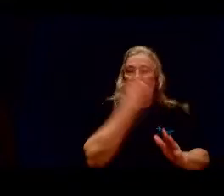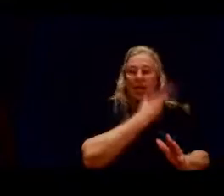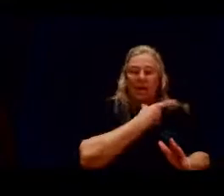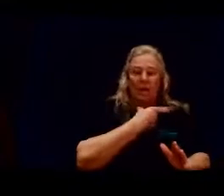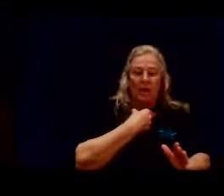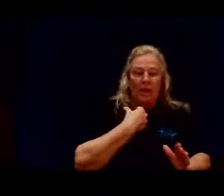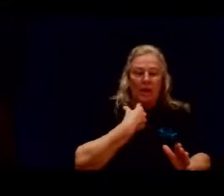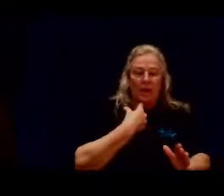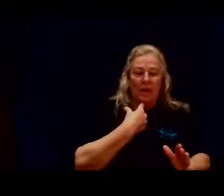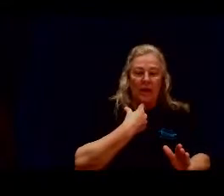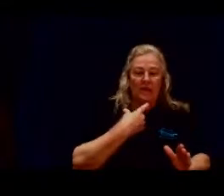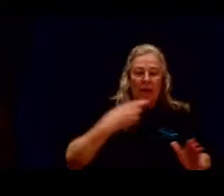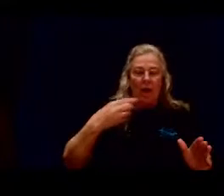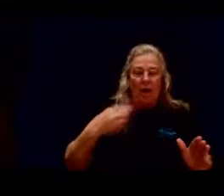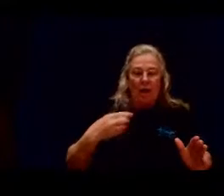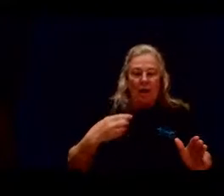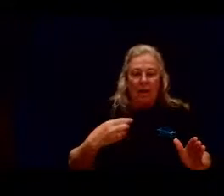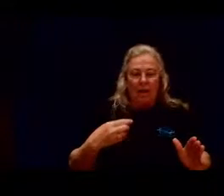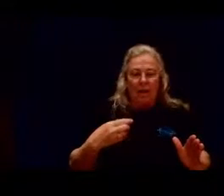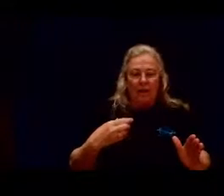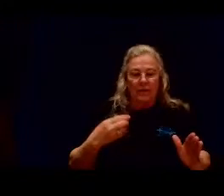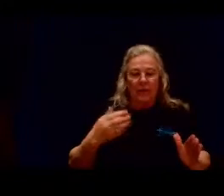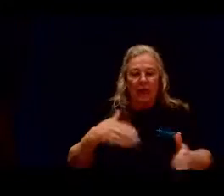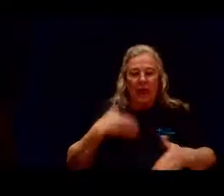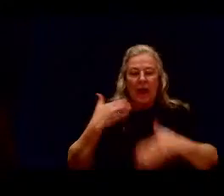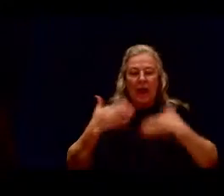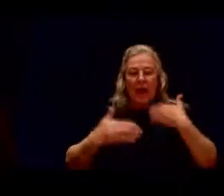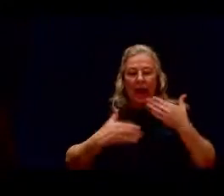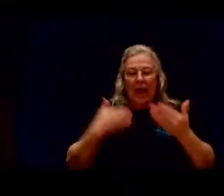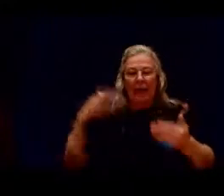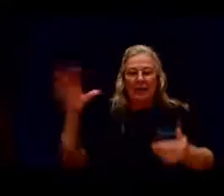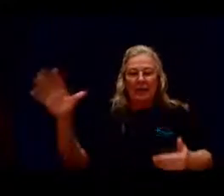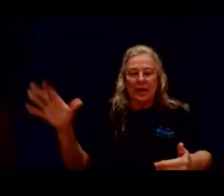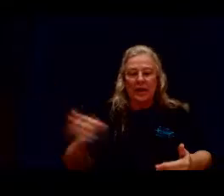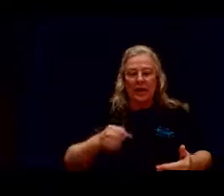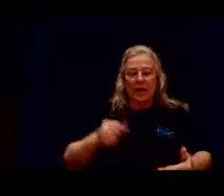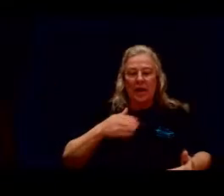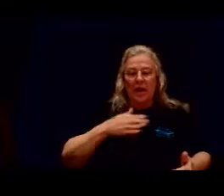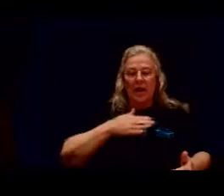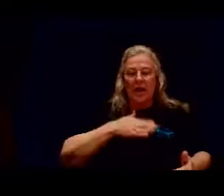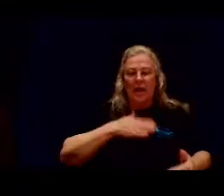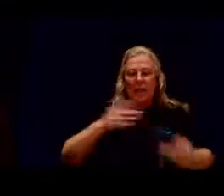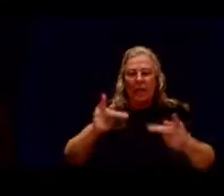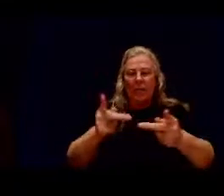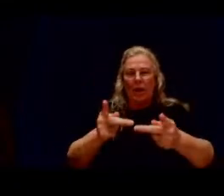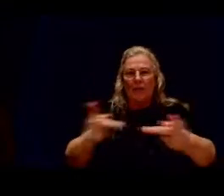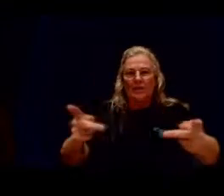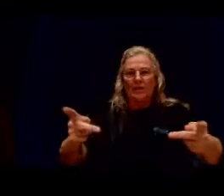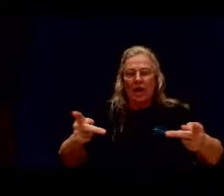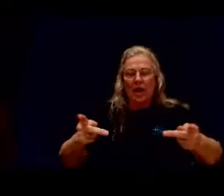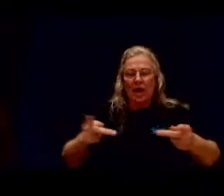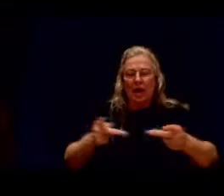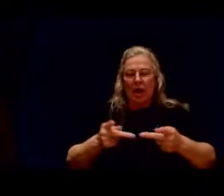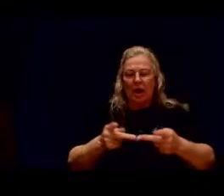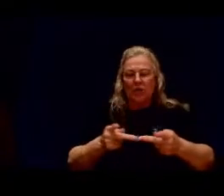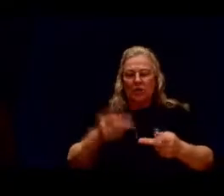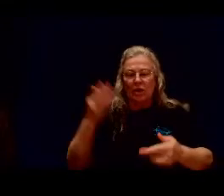face and gladly take my station